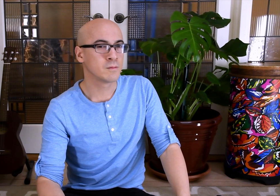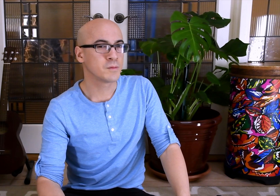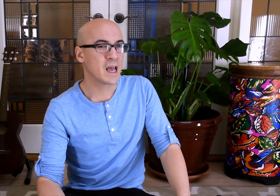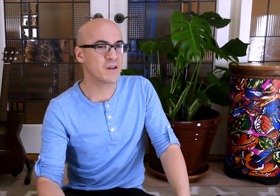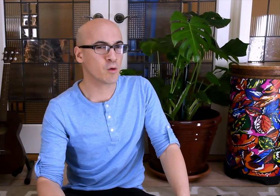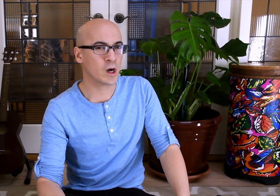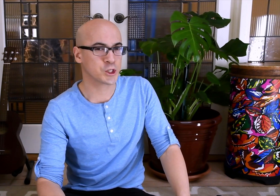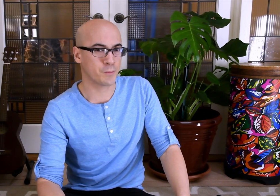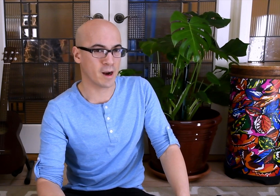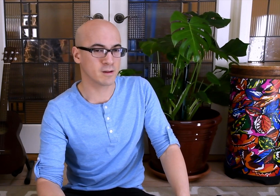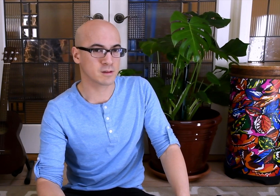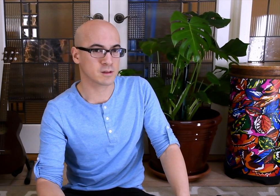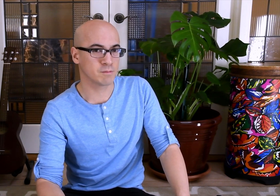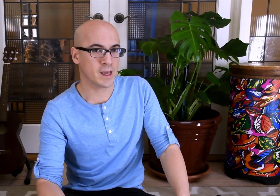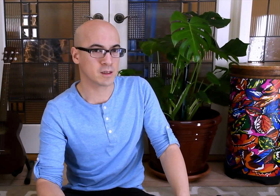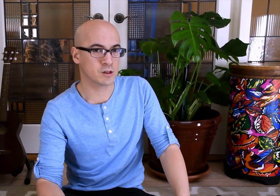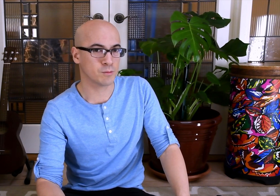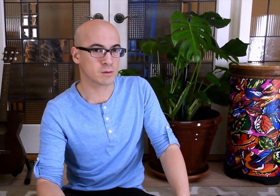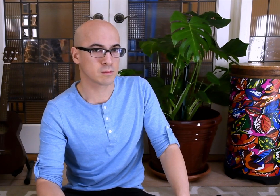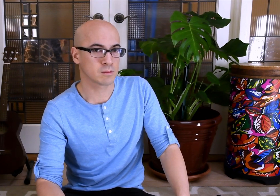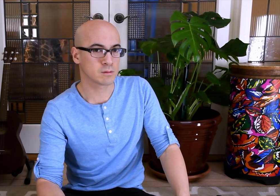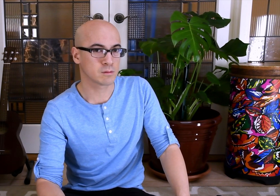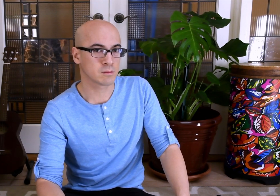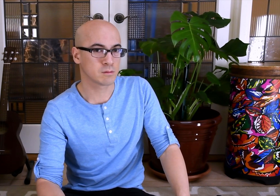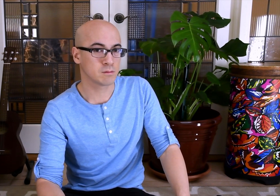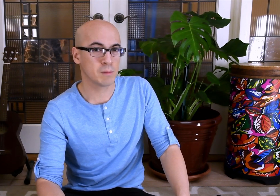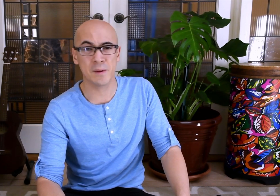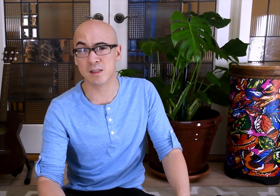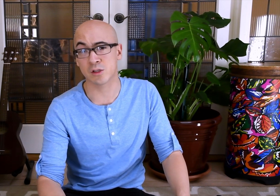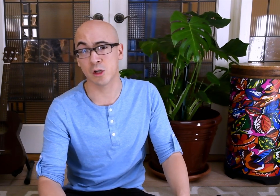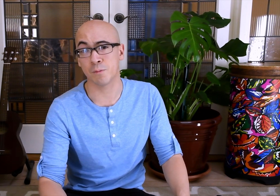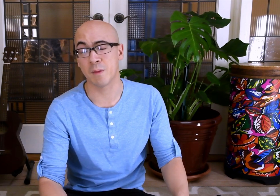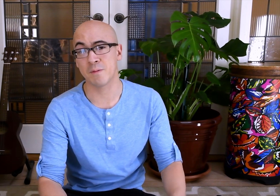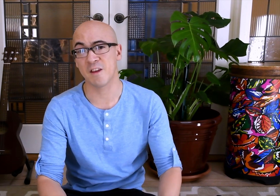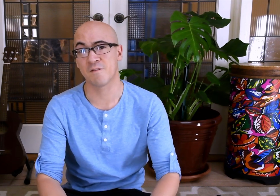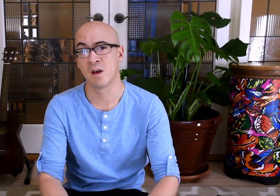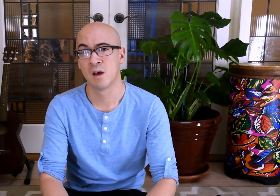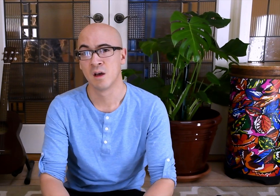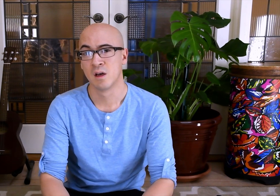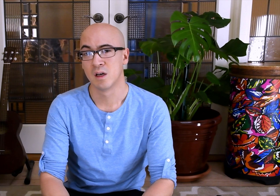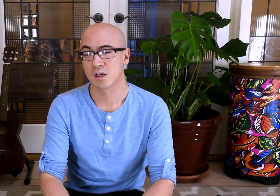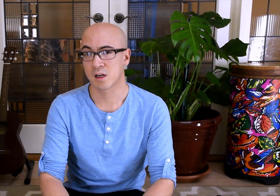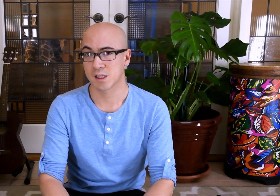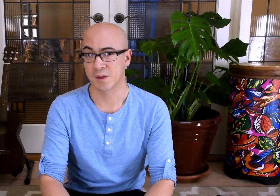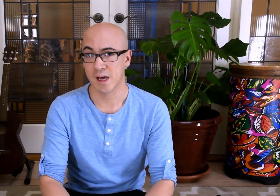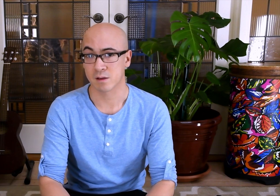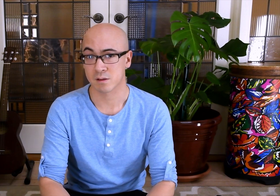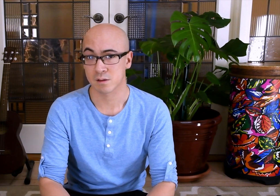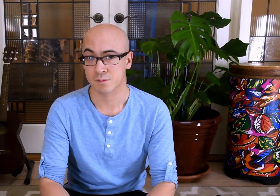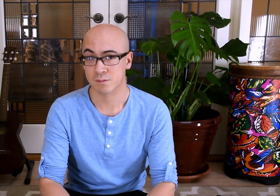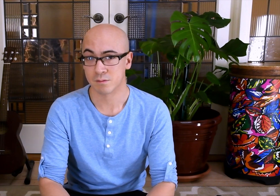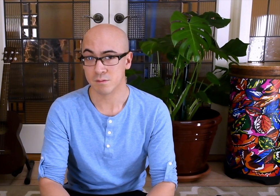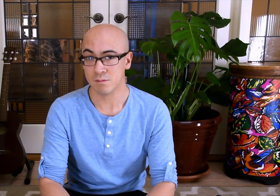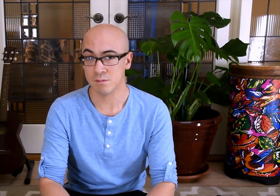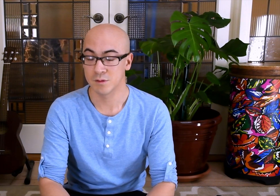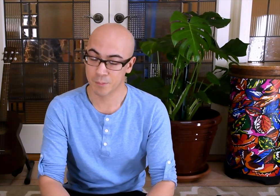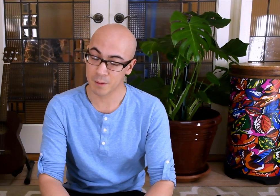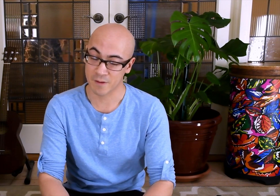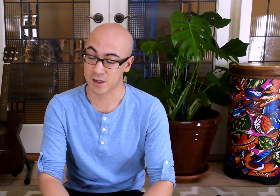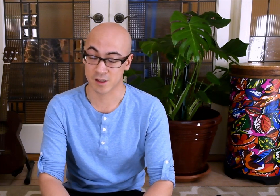Have you ever watched your parents make soup? Maybe not soup, maybe they've cooked something else. They probably haven't cooked